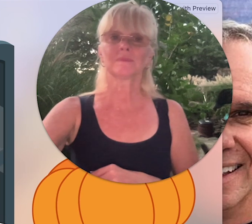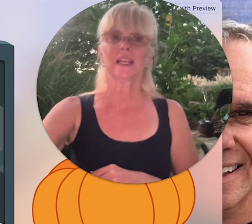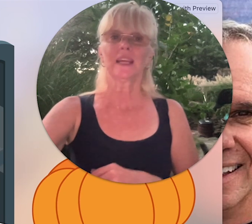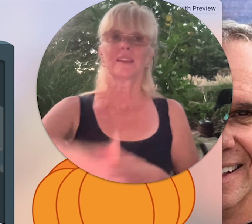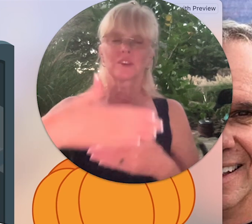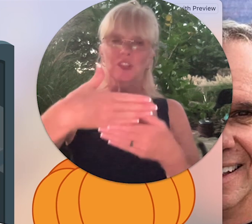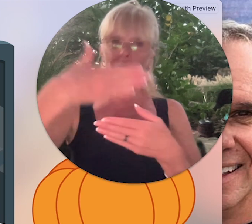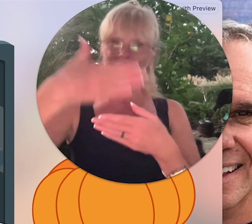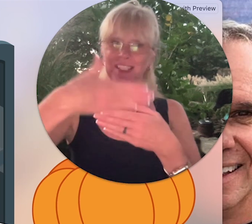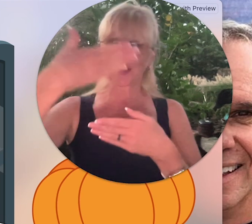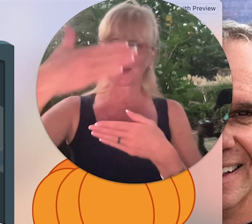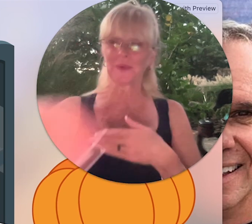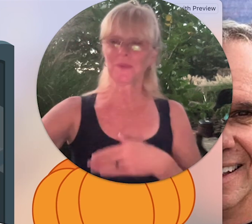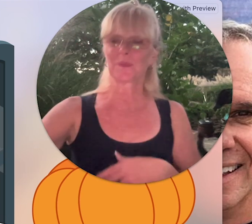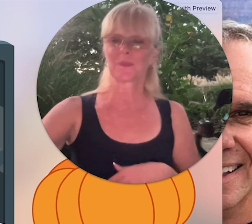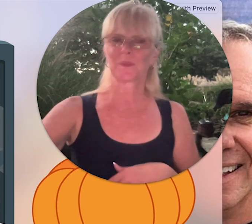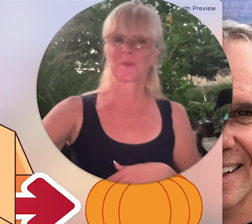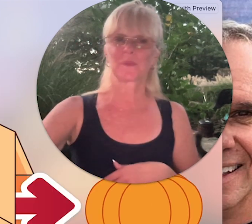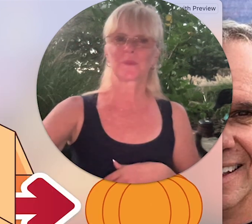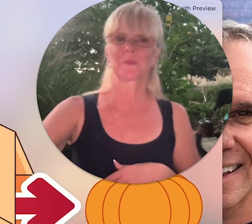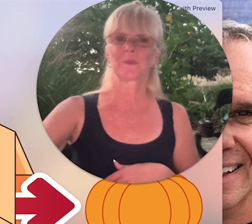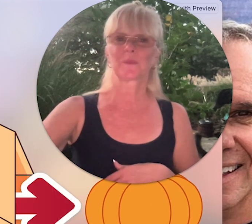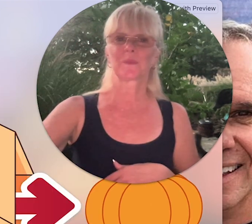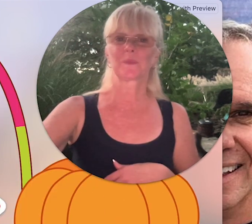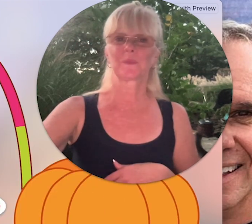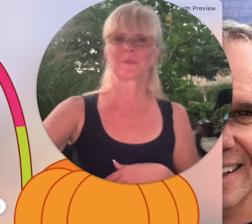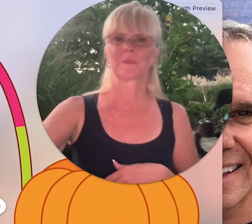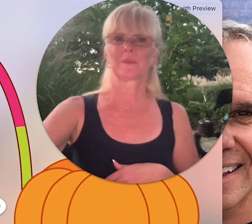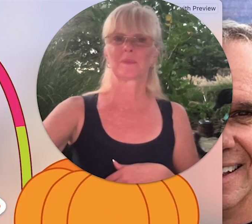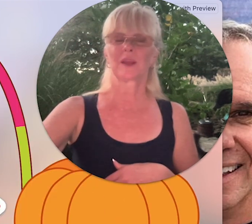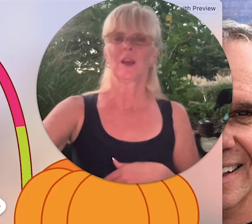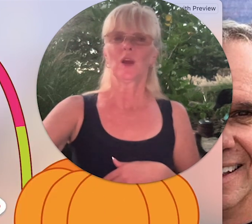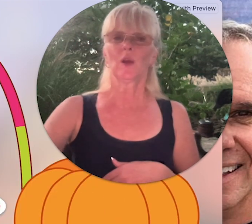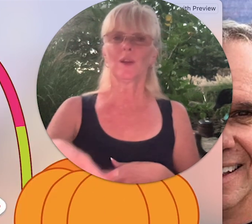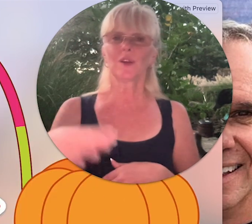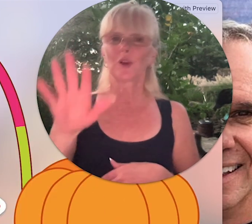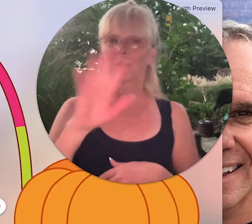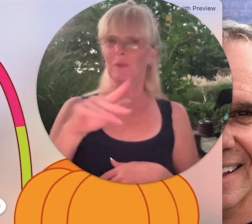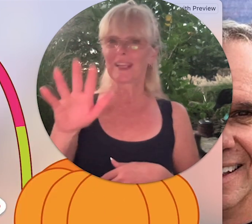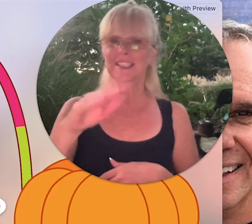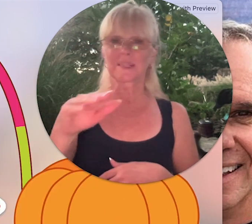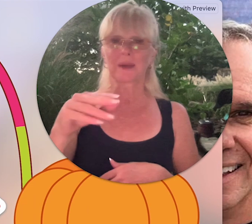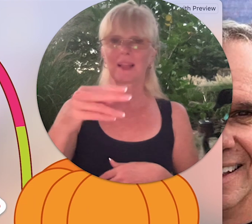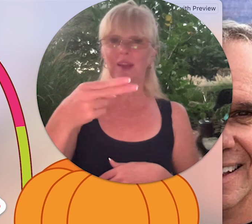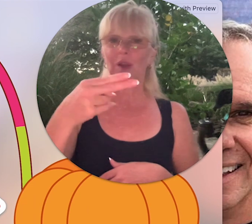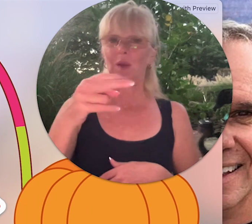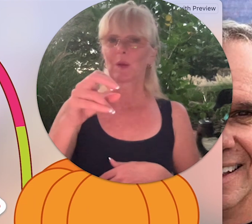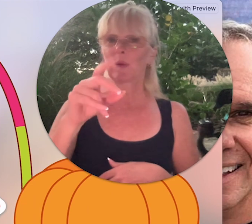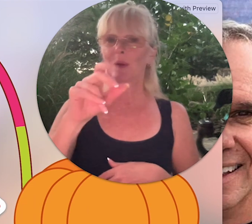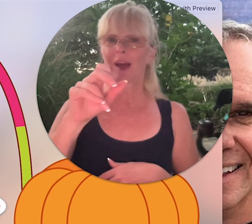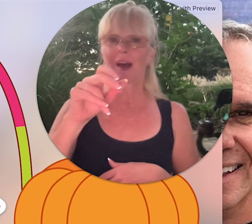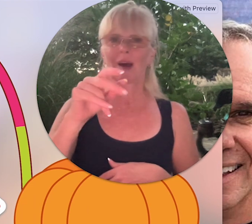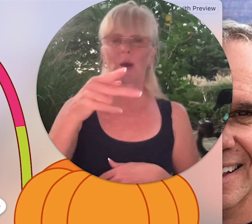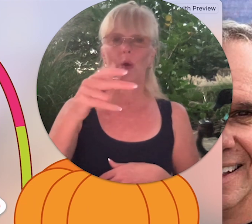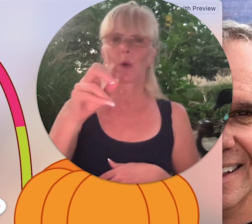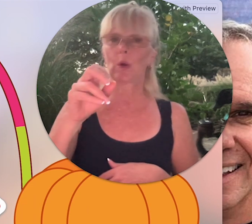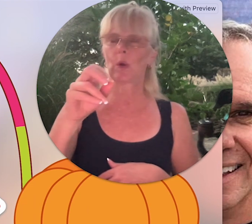there's our window hula hoop we get to spell it hula hoop